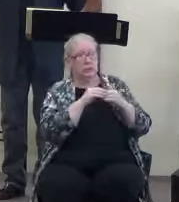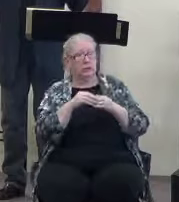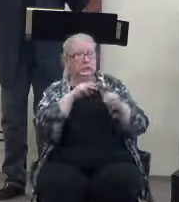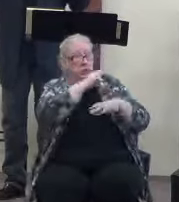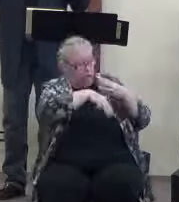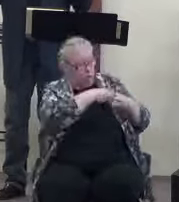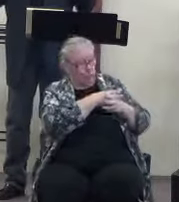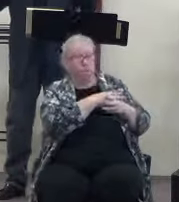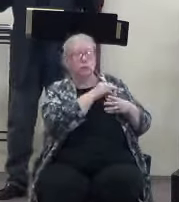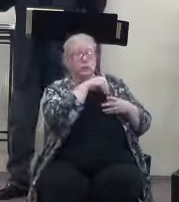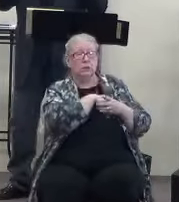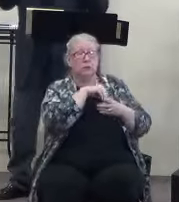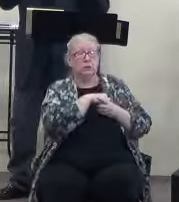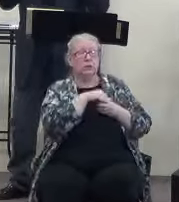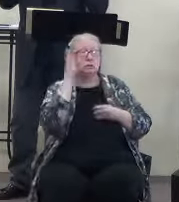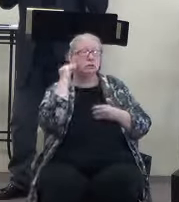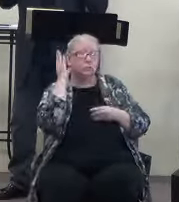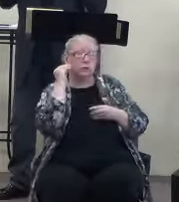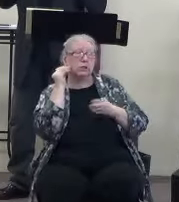Jesus and experience the Holy Spirit.